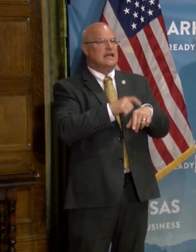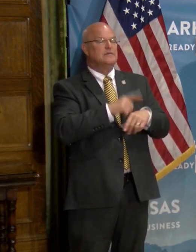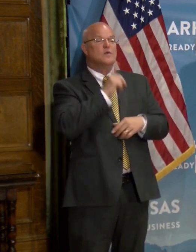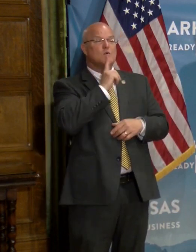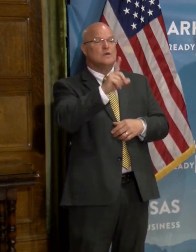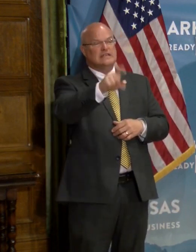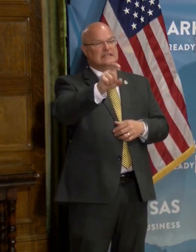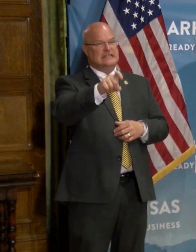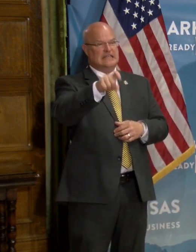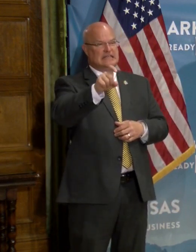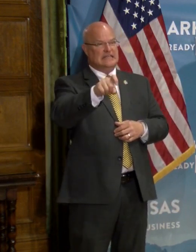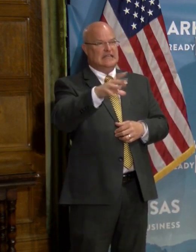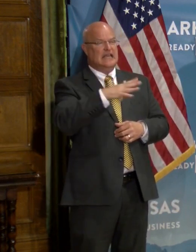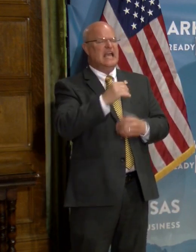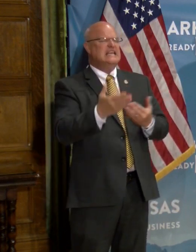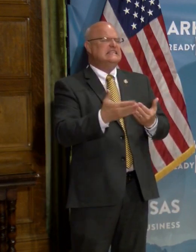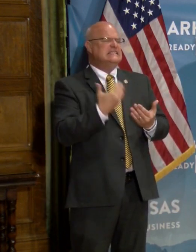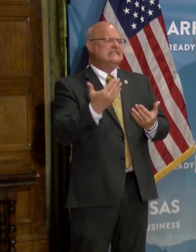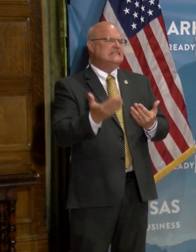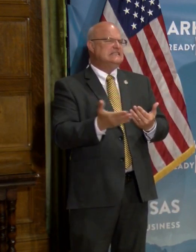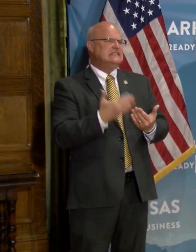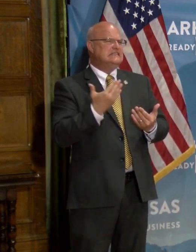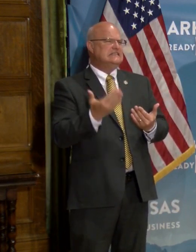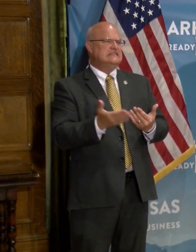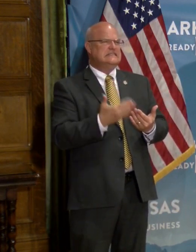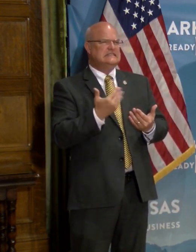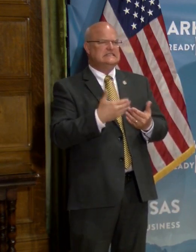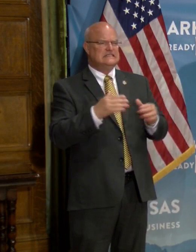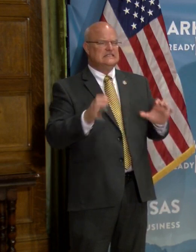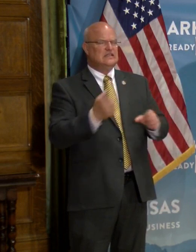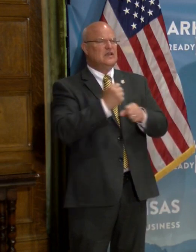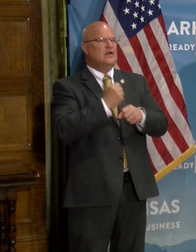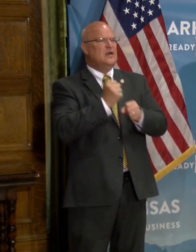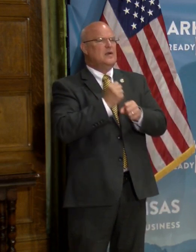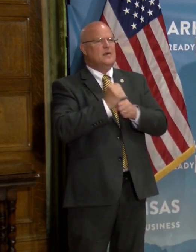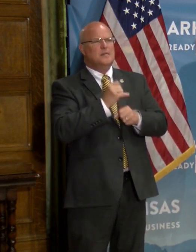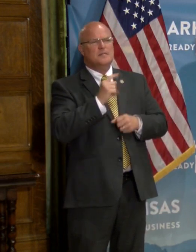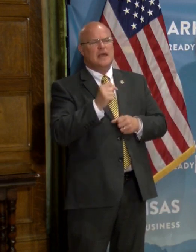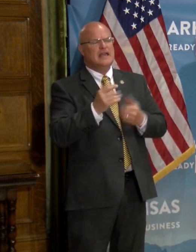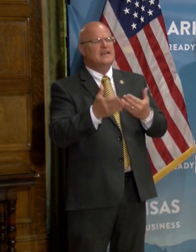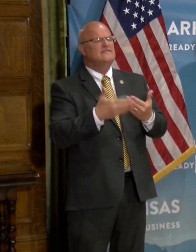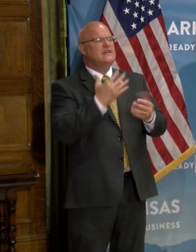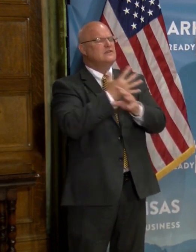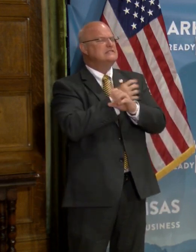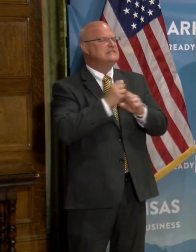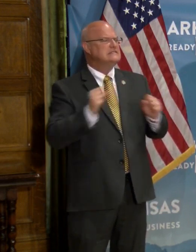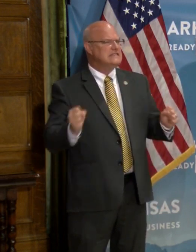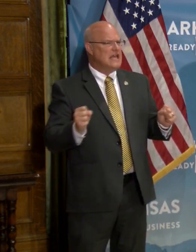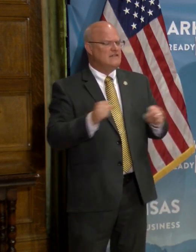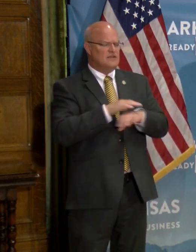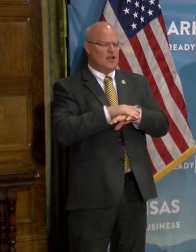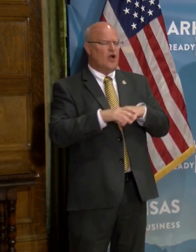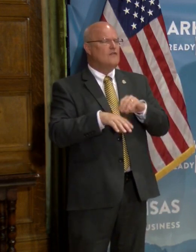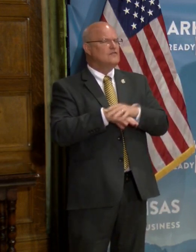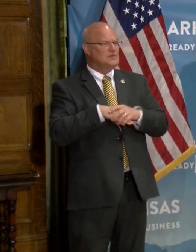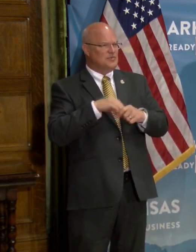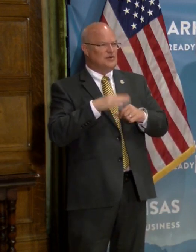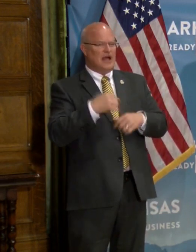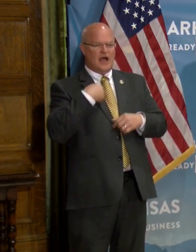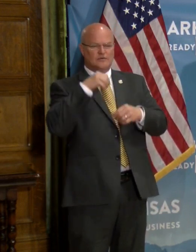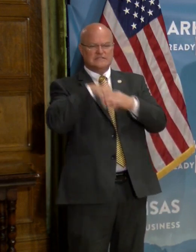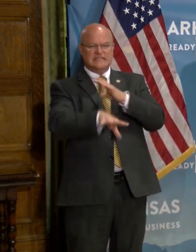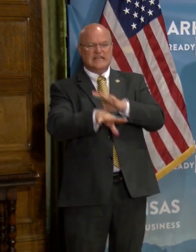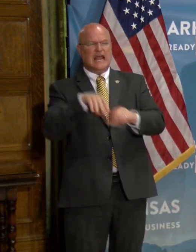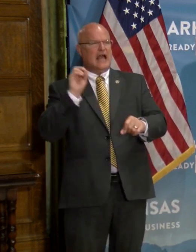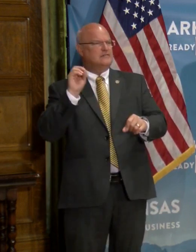really, they really need it. And it's very easy to do, uh, and they make it, uh, uh, very safe, very comfortable. I was